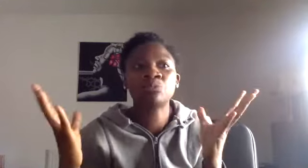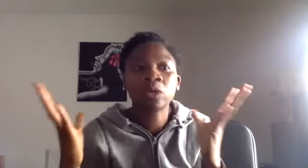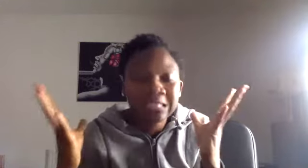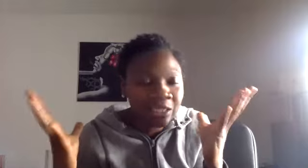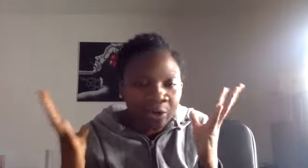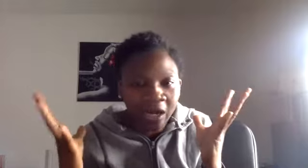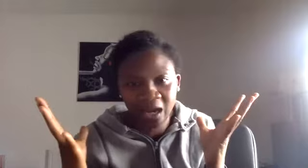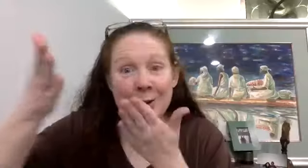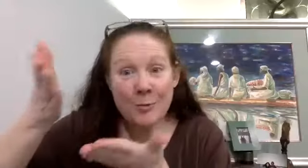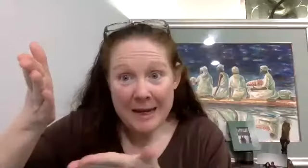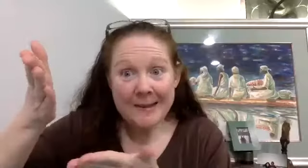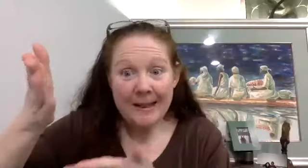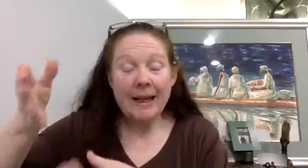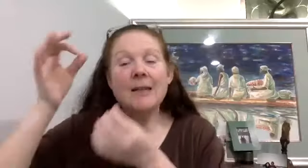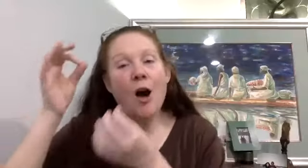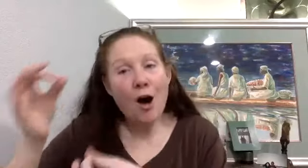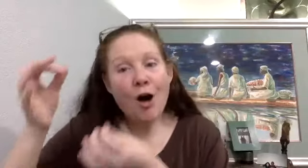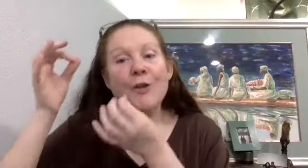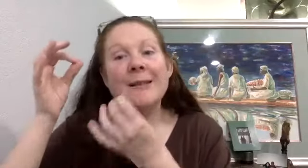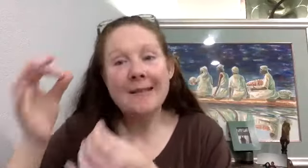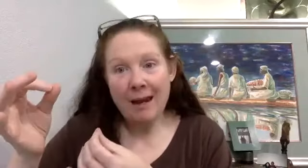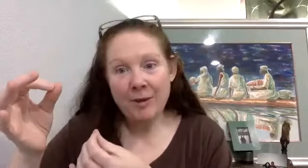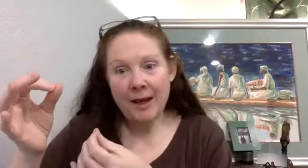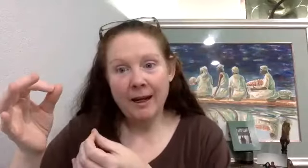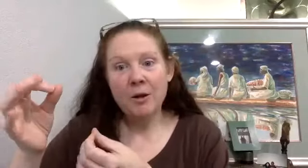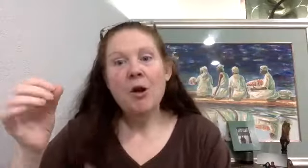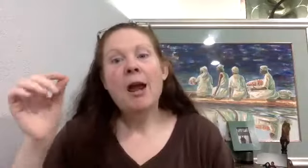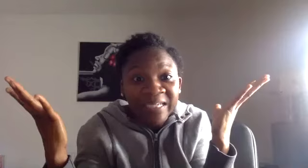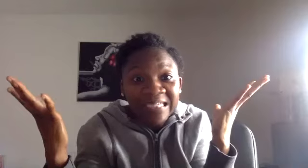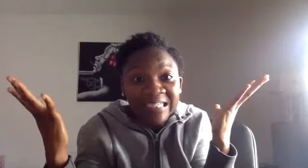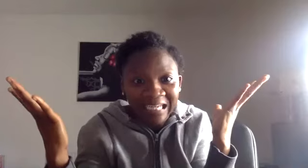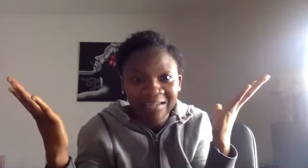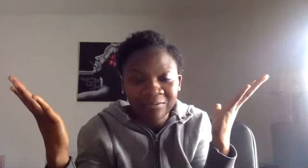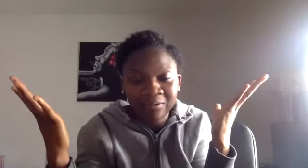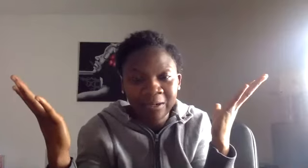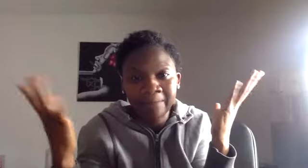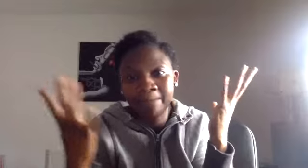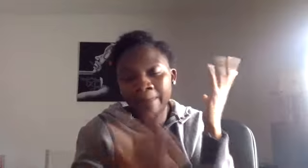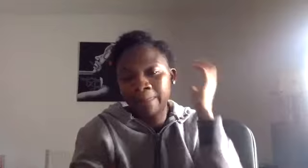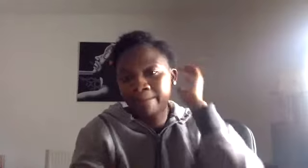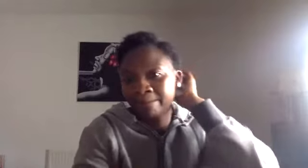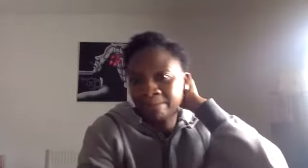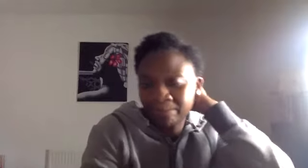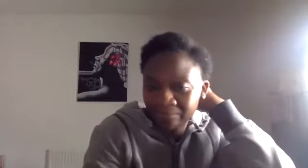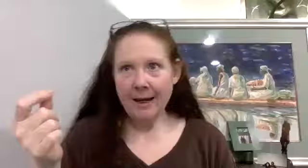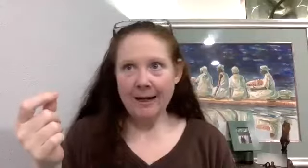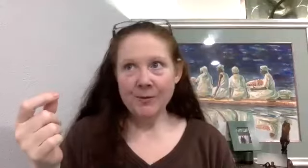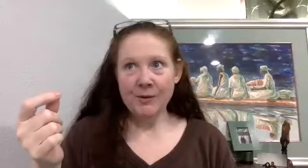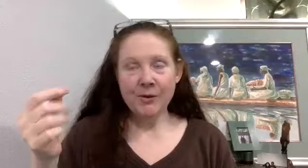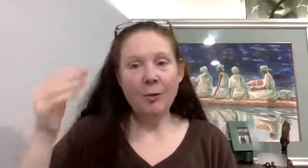what does it look Parkinson's or obesity. It's all the same thing. I'll explain it. So what it is, is that our